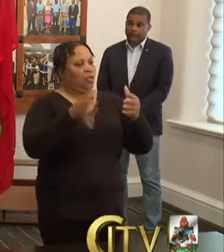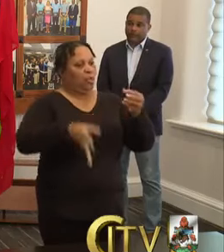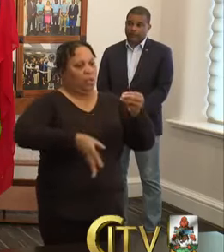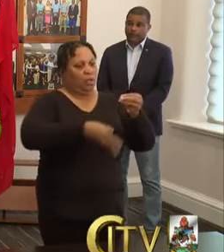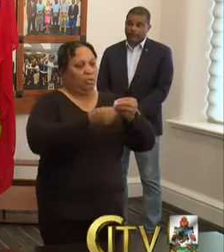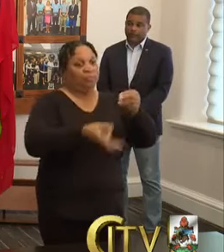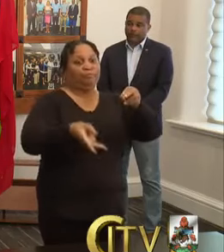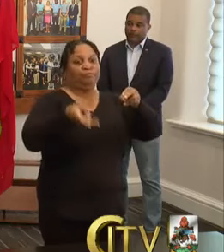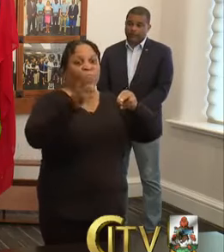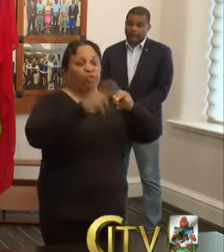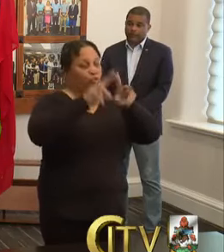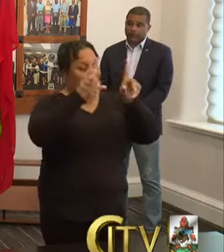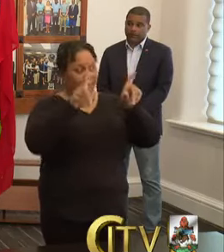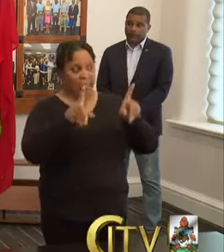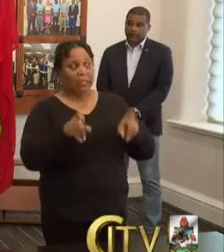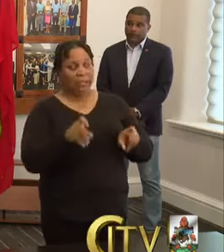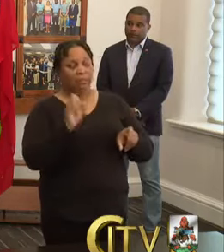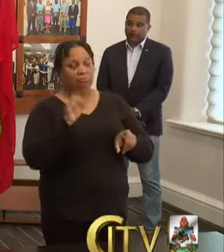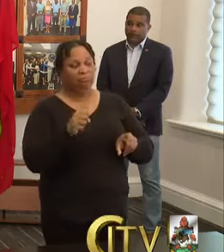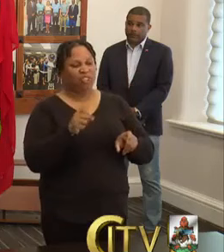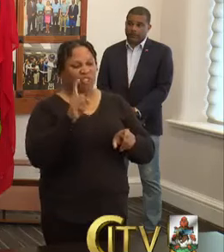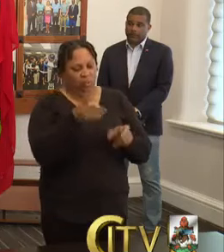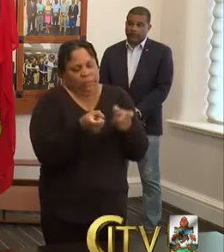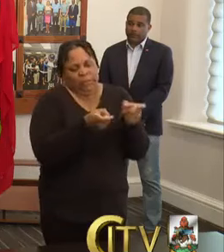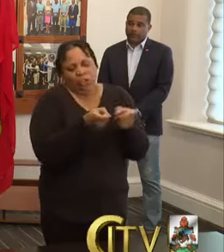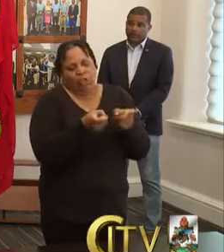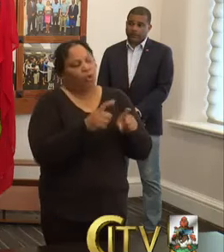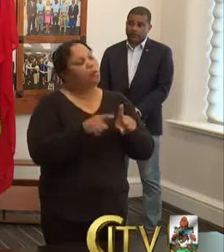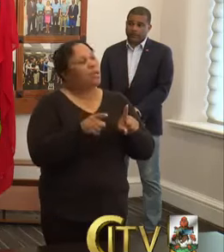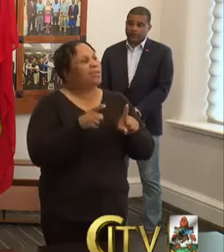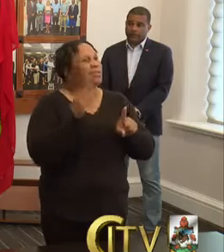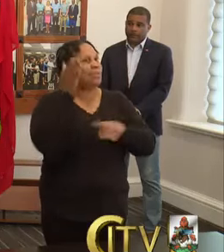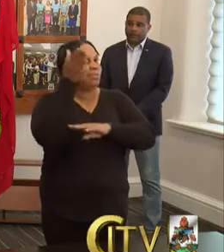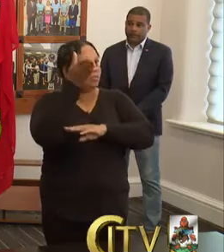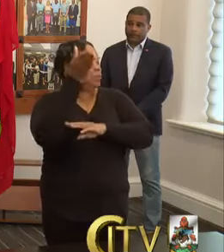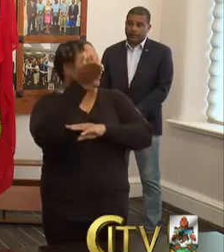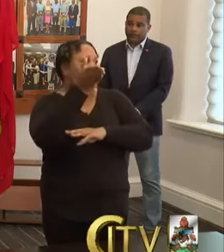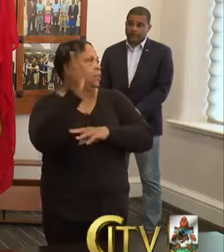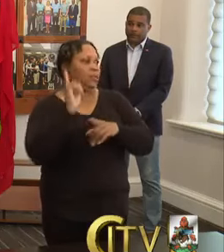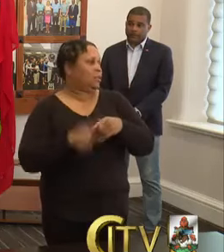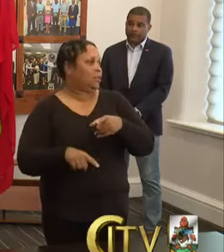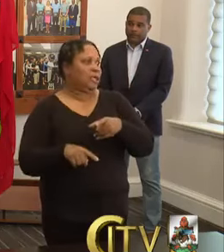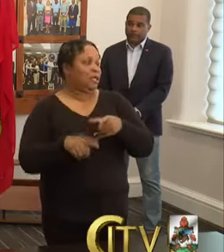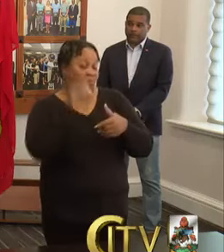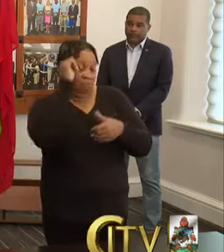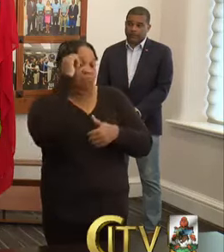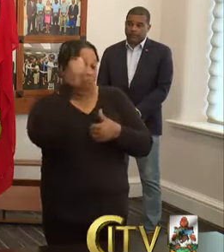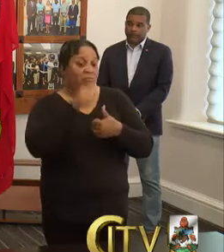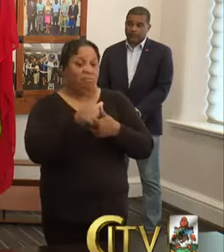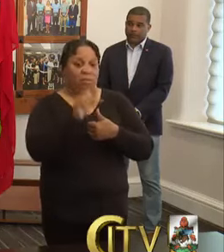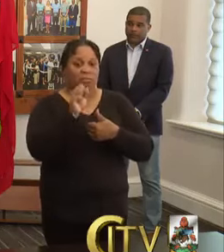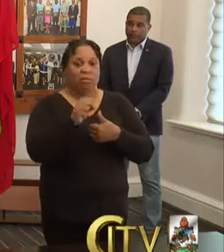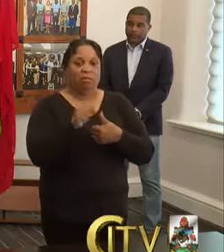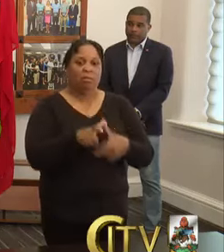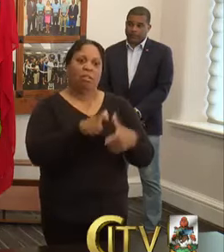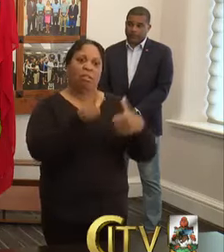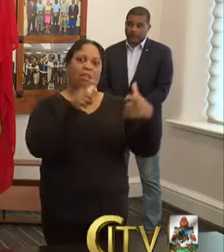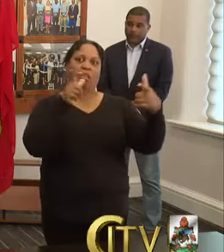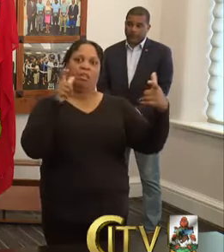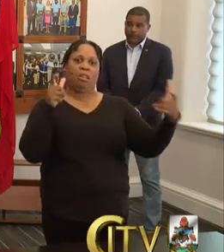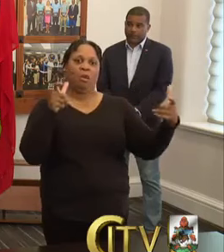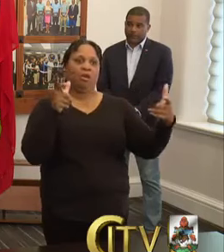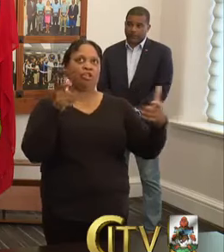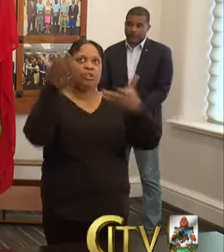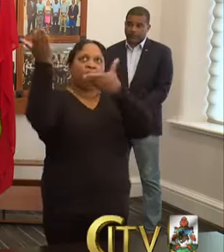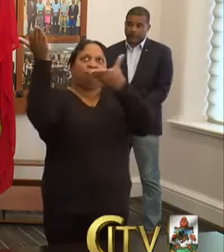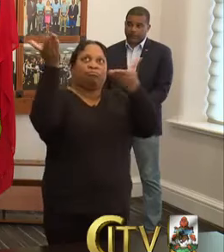capacity. We should be able to contain, but if any points in time that we are not able to, and remember, we're dealing with largely important